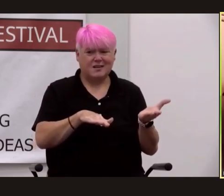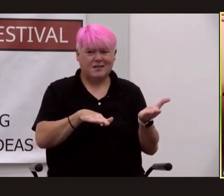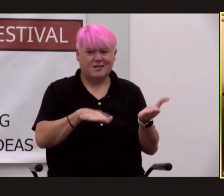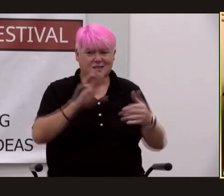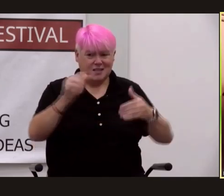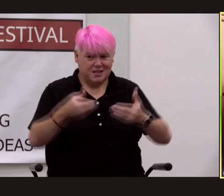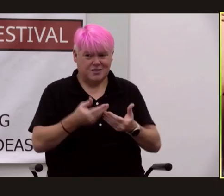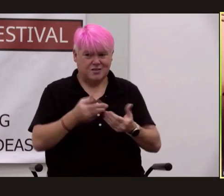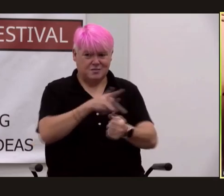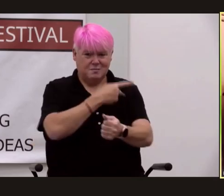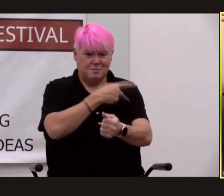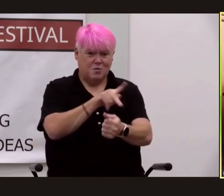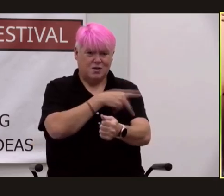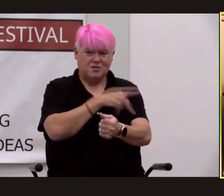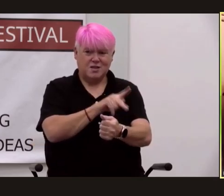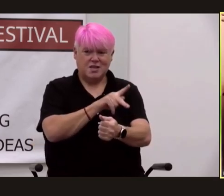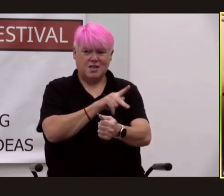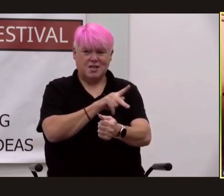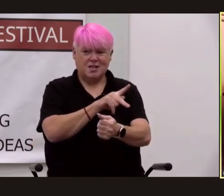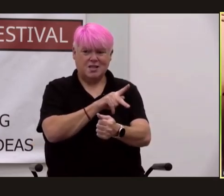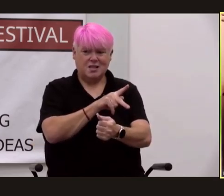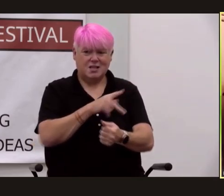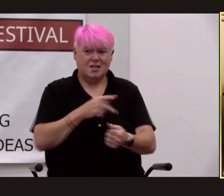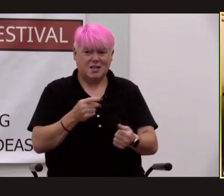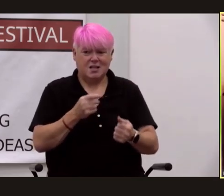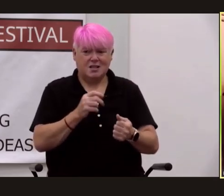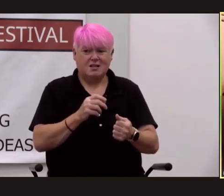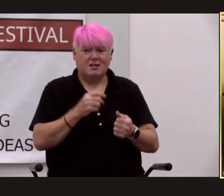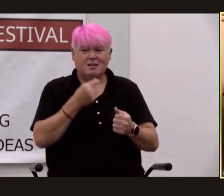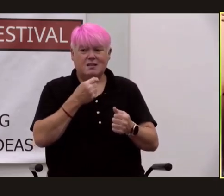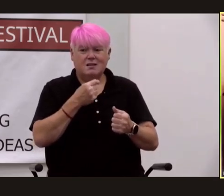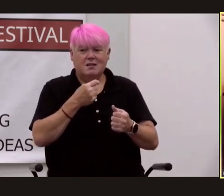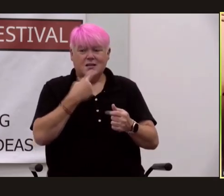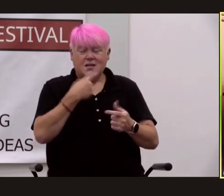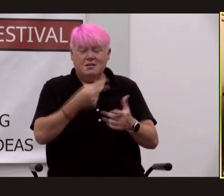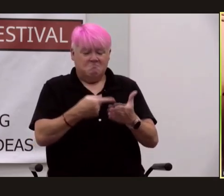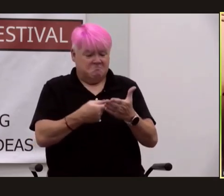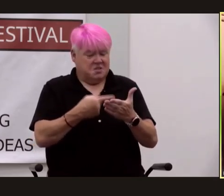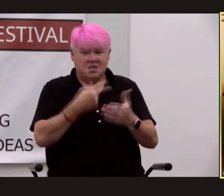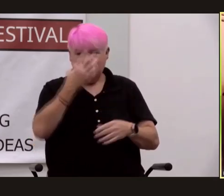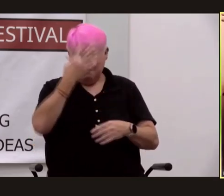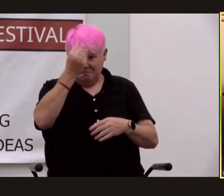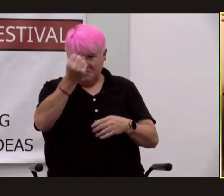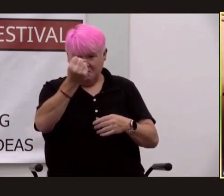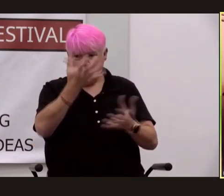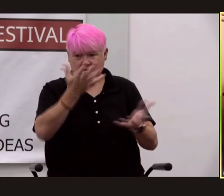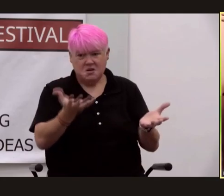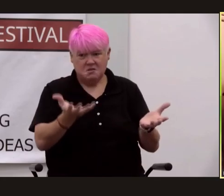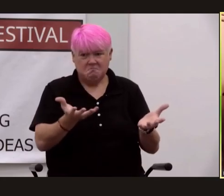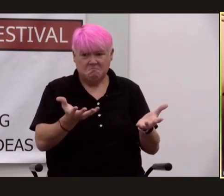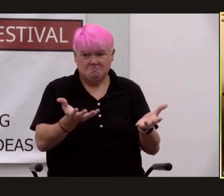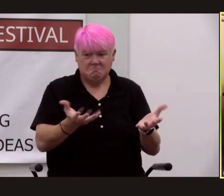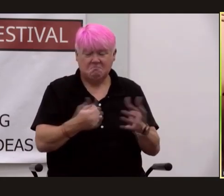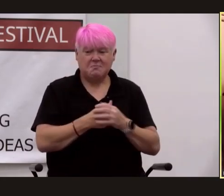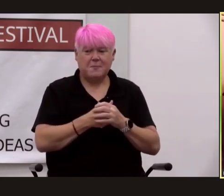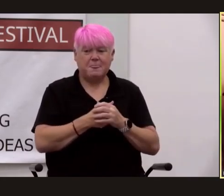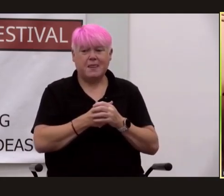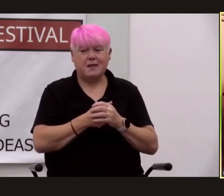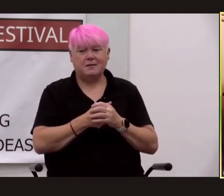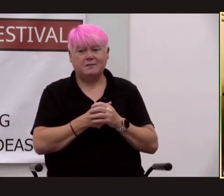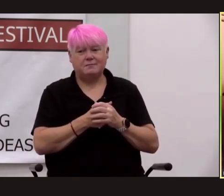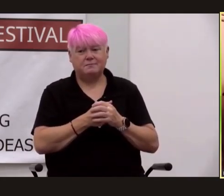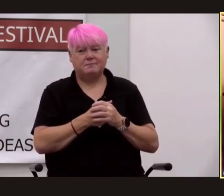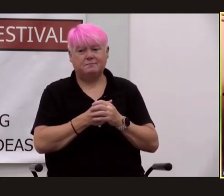john dunn reciting it often from memory battered my heart three-person